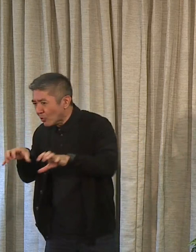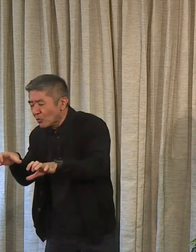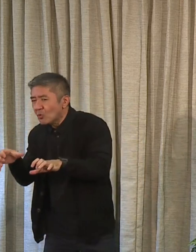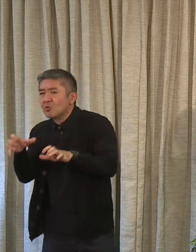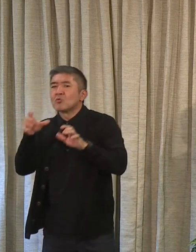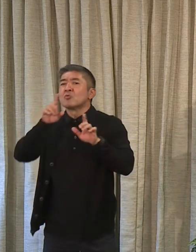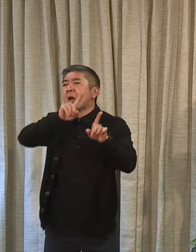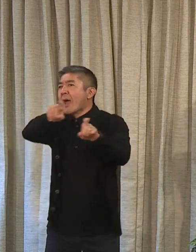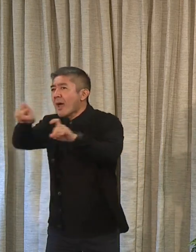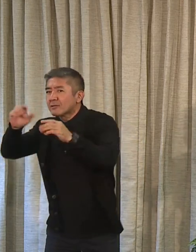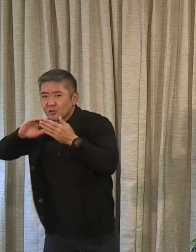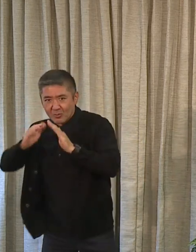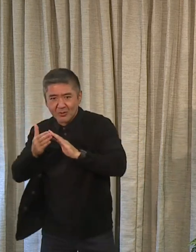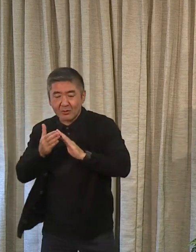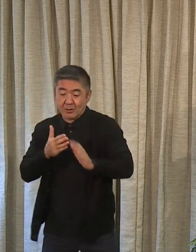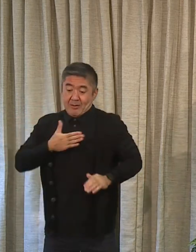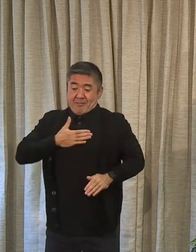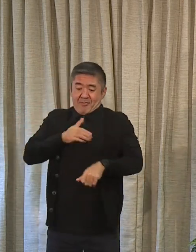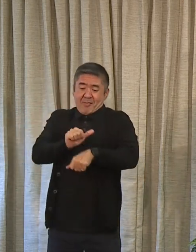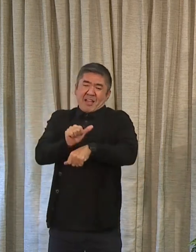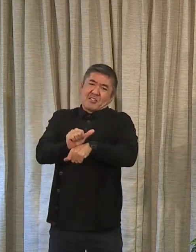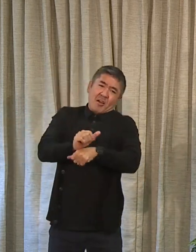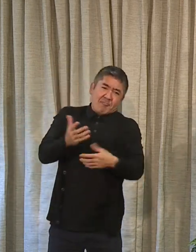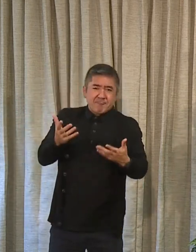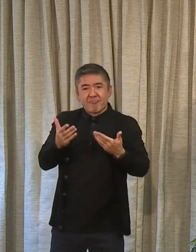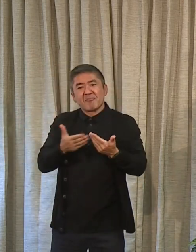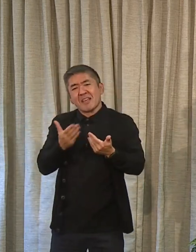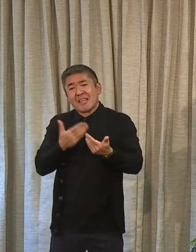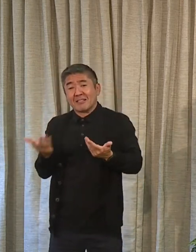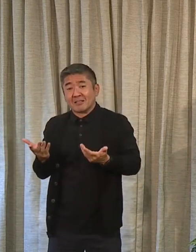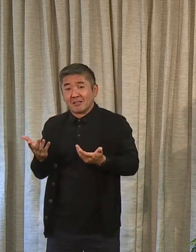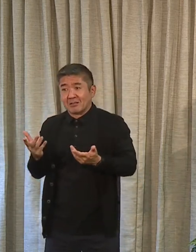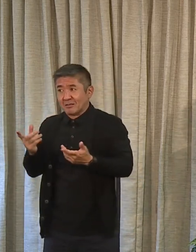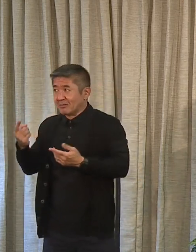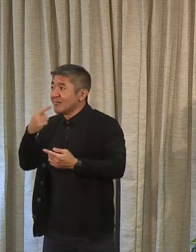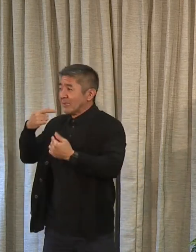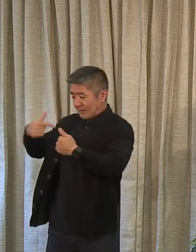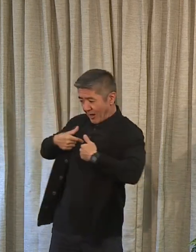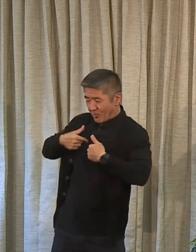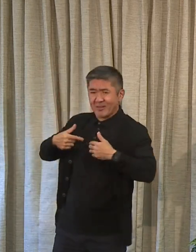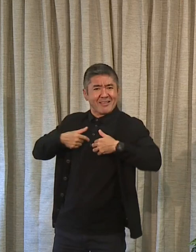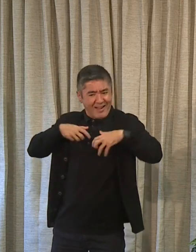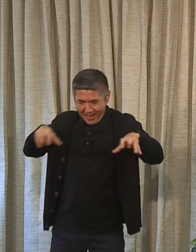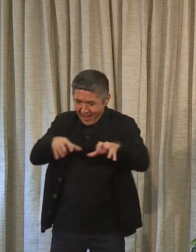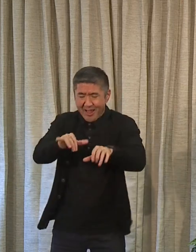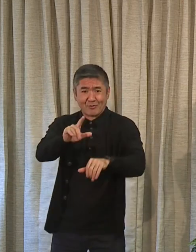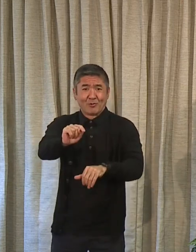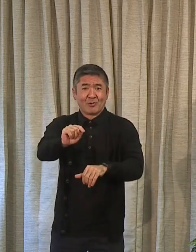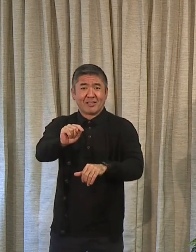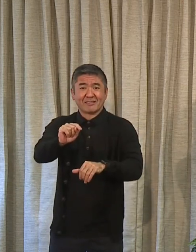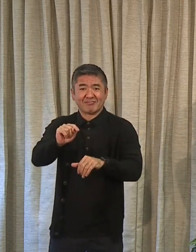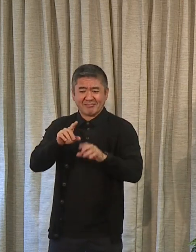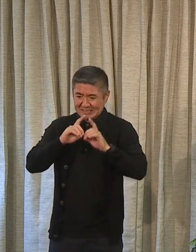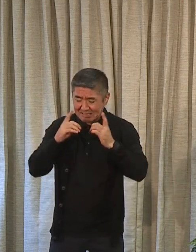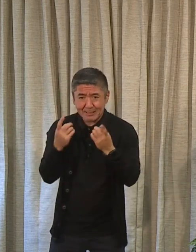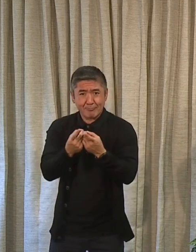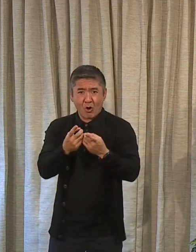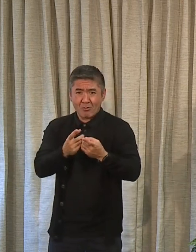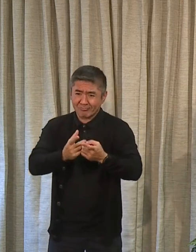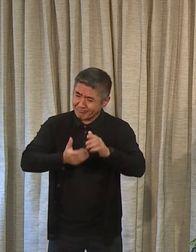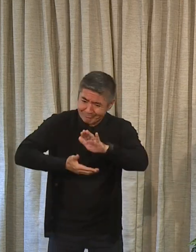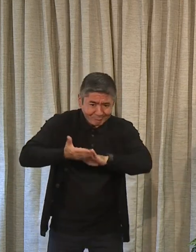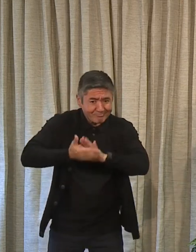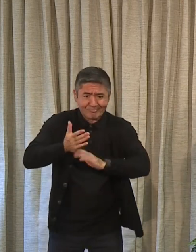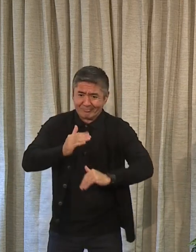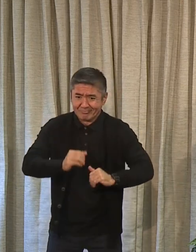to do all the hard work. My job's kind of easy. I just do the job. I just execute and the department just runs